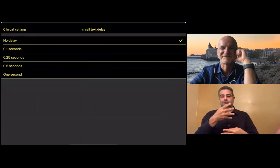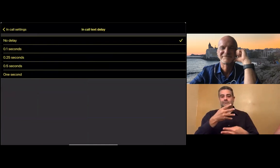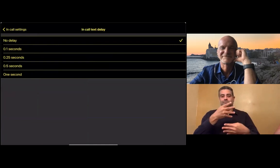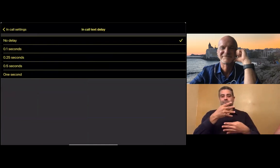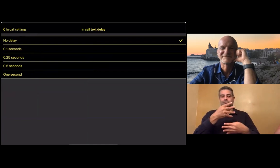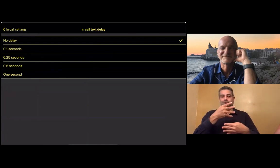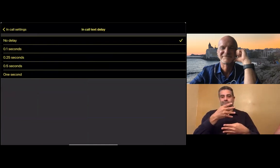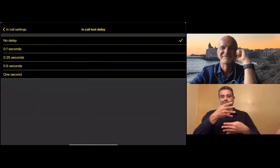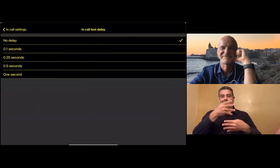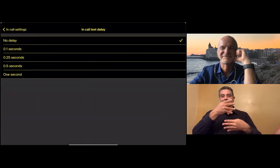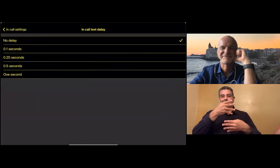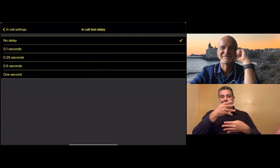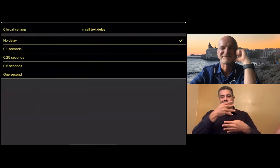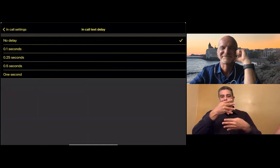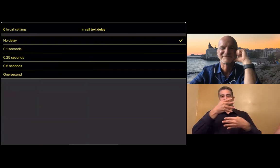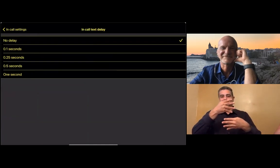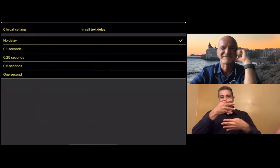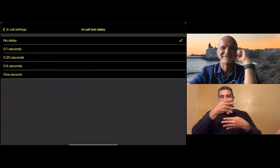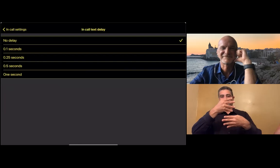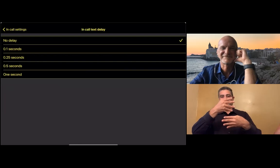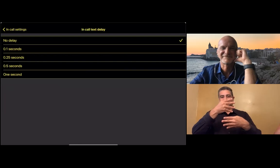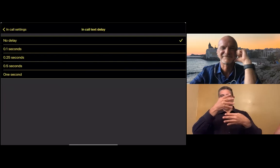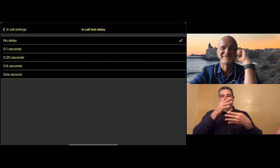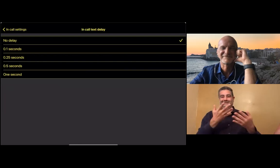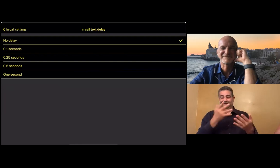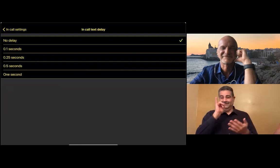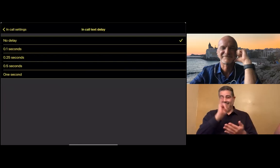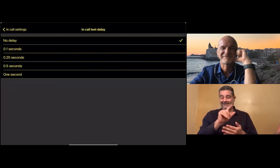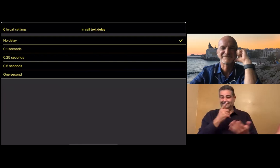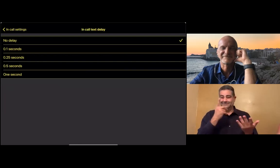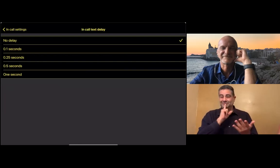back 10 minutes later, and it was still coming up on the screen.